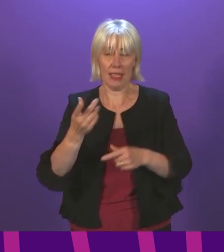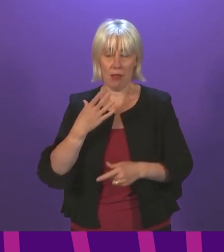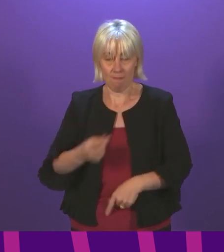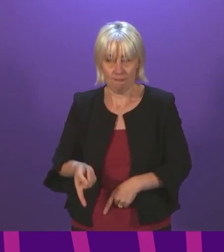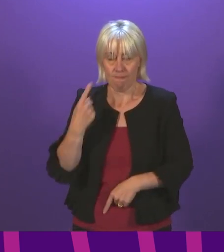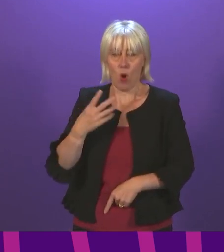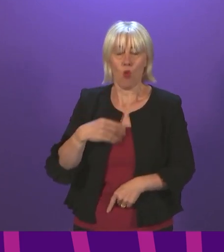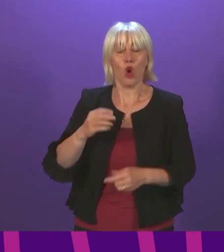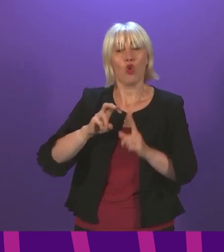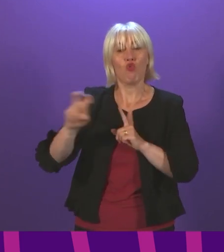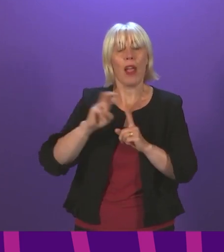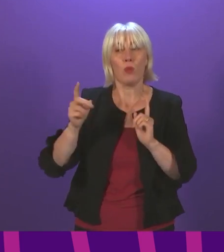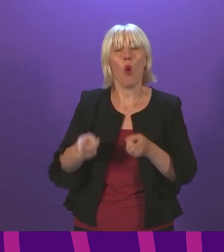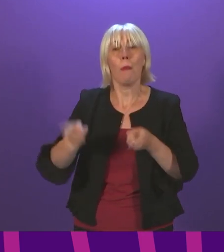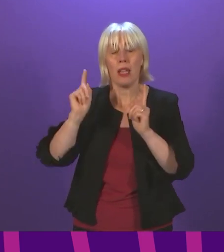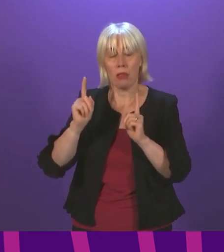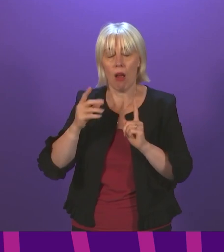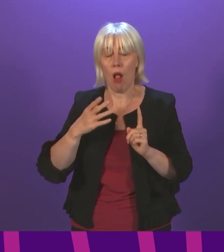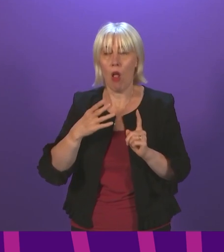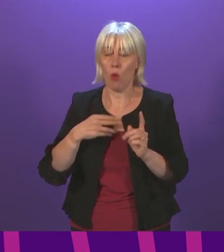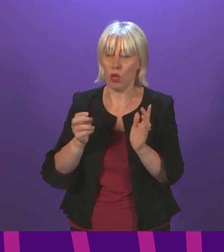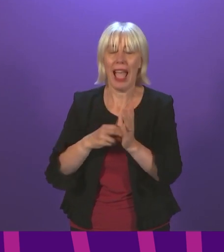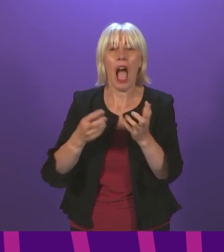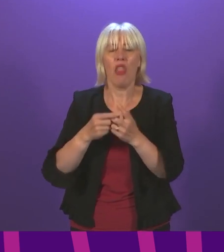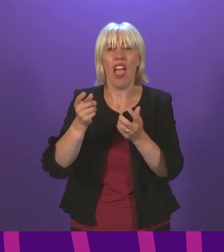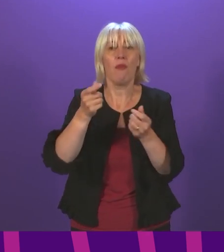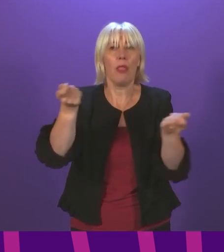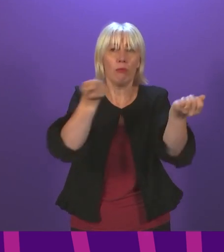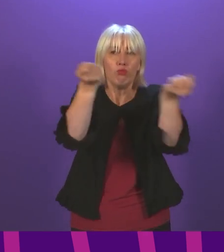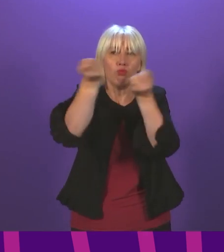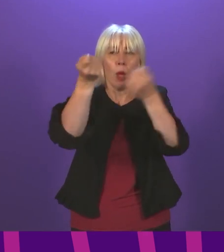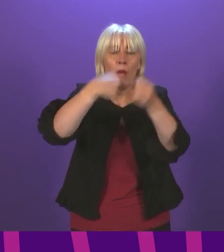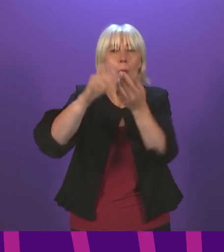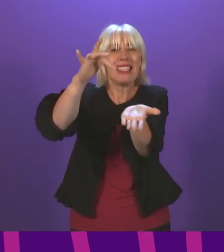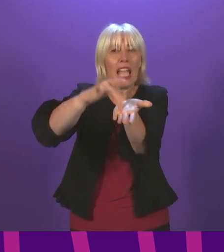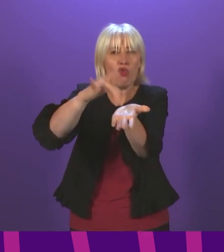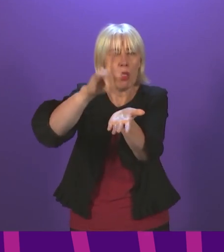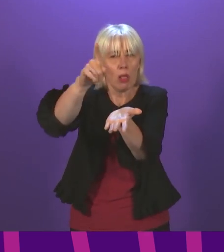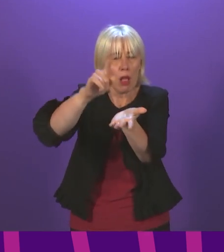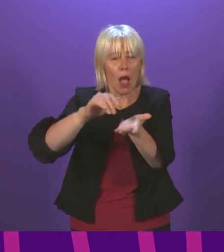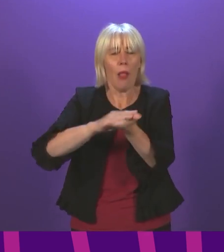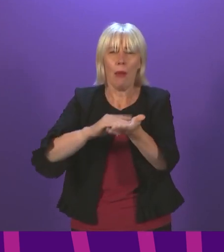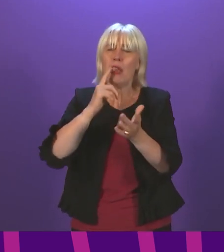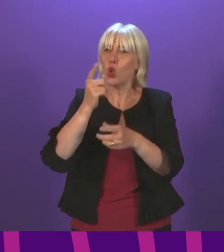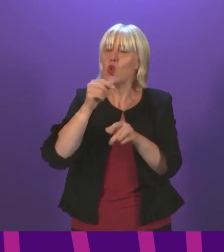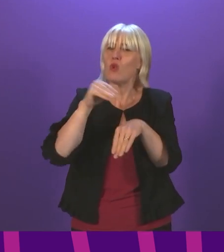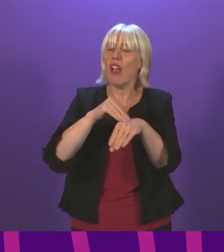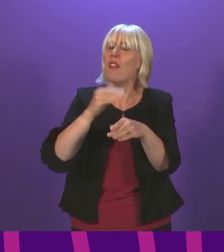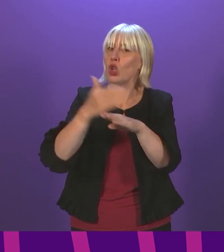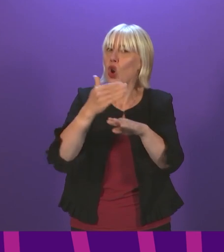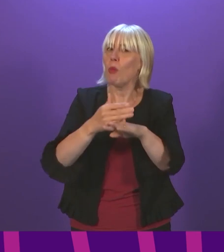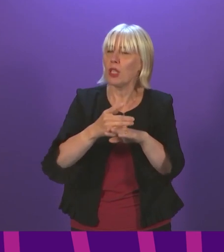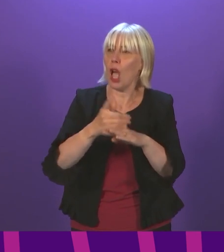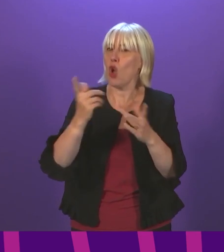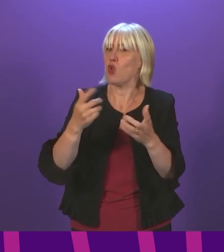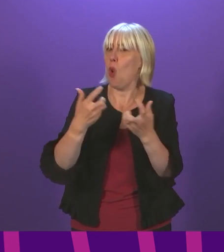the impact that this proposed centralisation will have on local jobs on the islands. And I understand that a ministerial meeting with stakeholders is proposed to